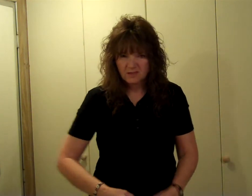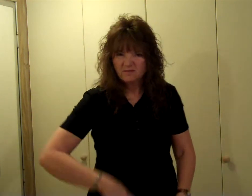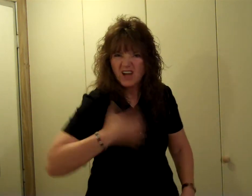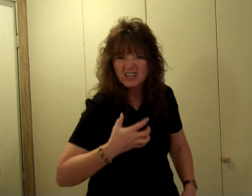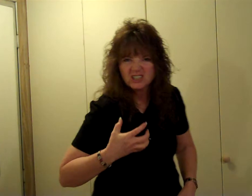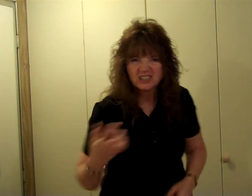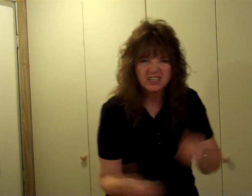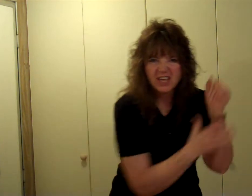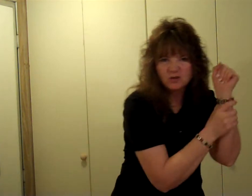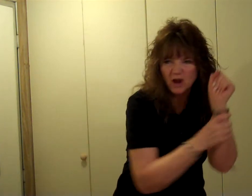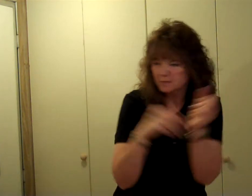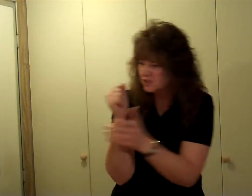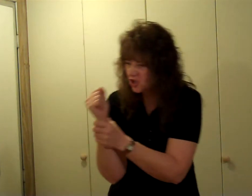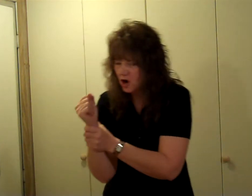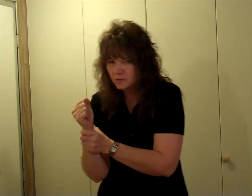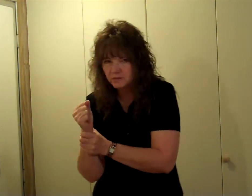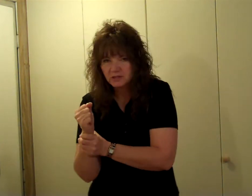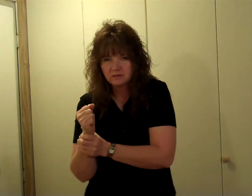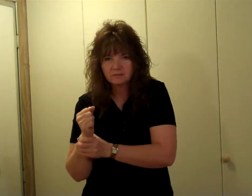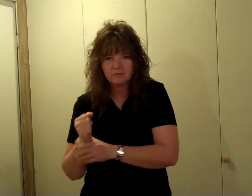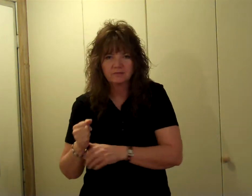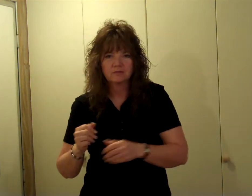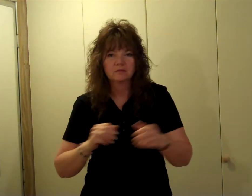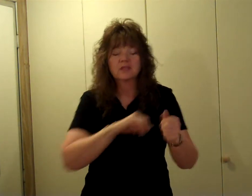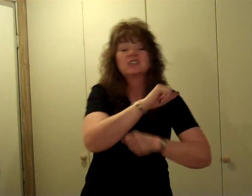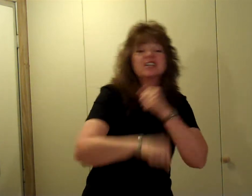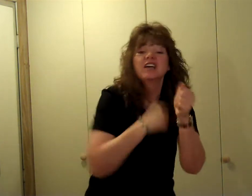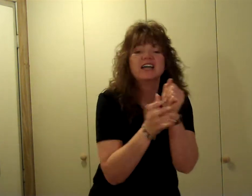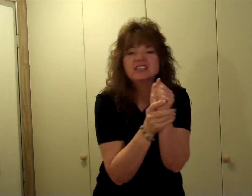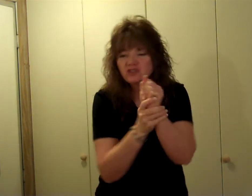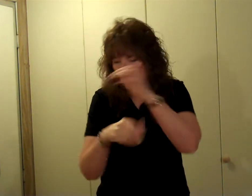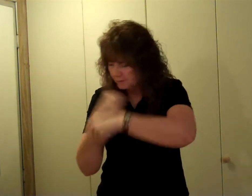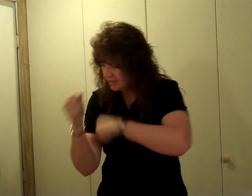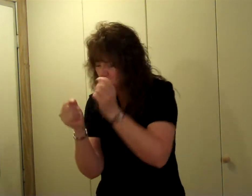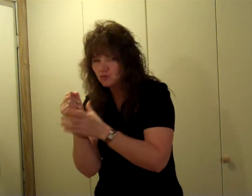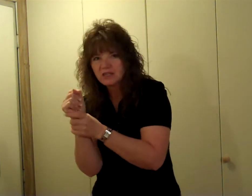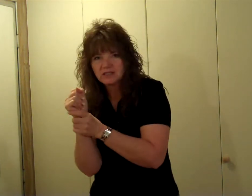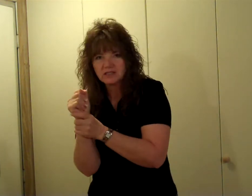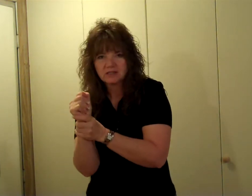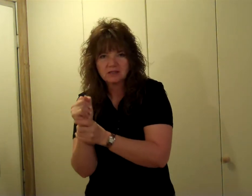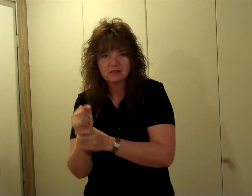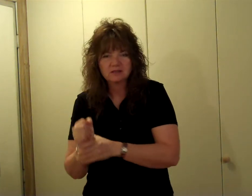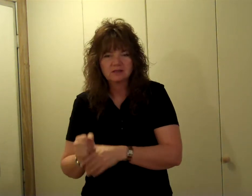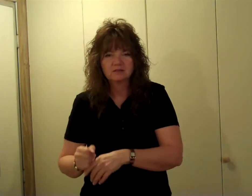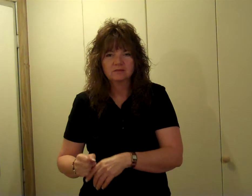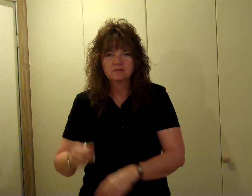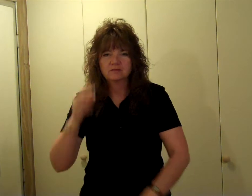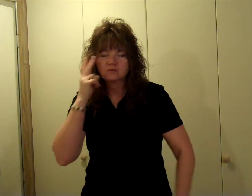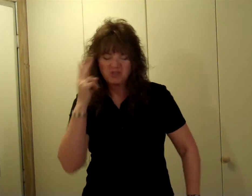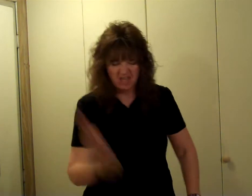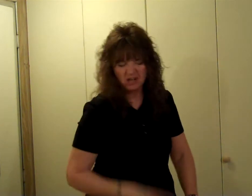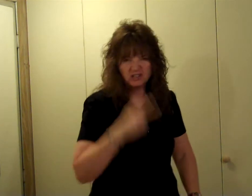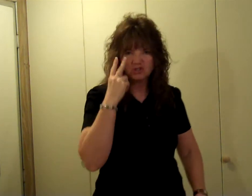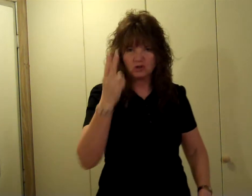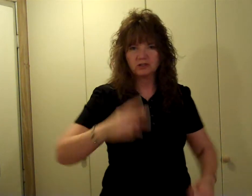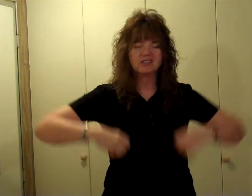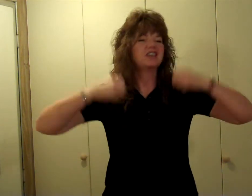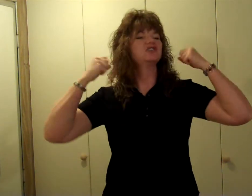Finally, they grabbed his arms. As they tightly strapped each wrist. With the hellish looks that a